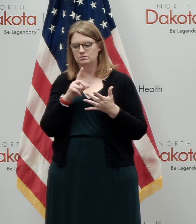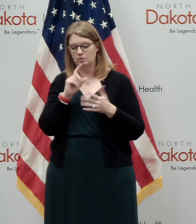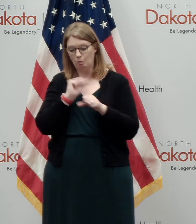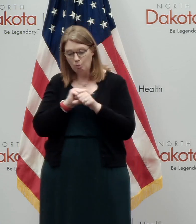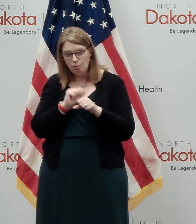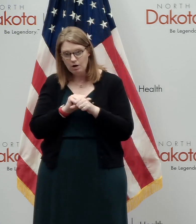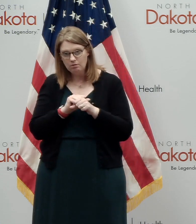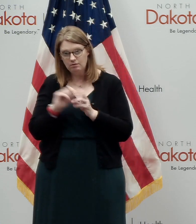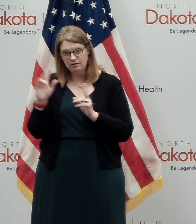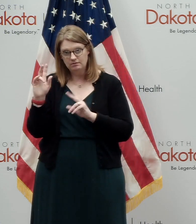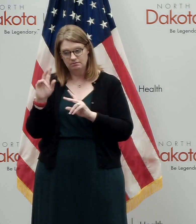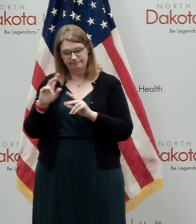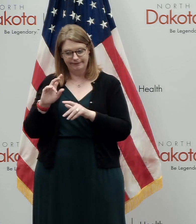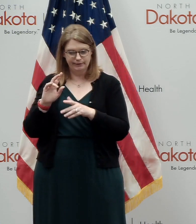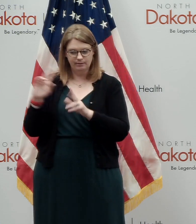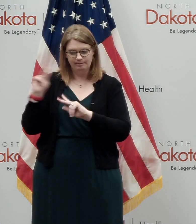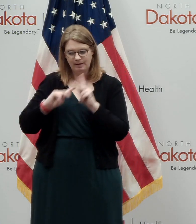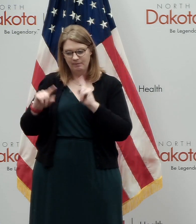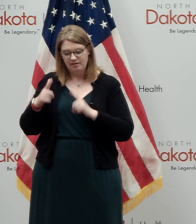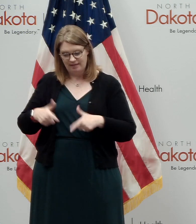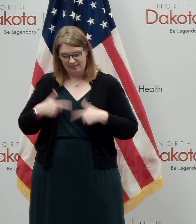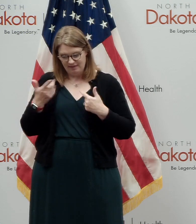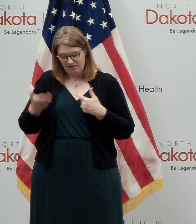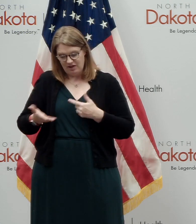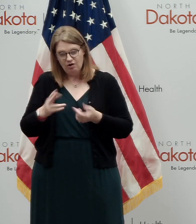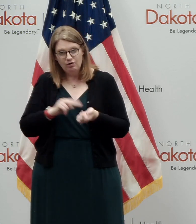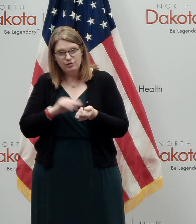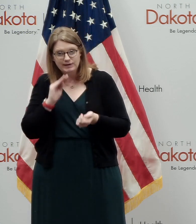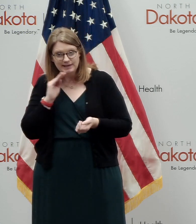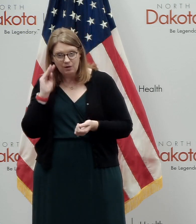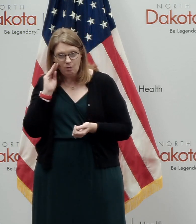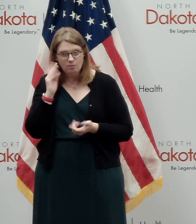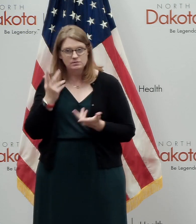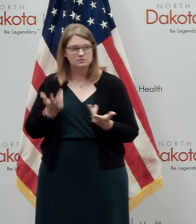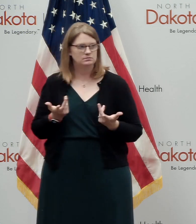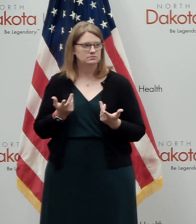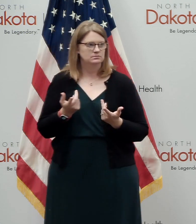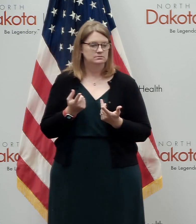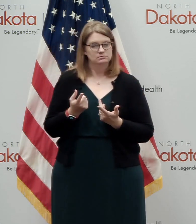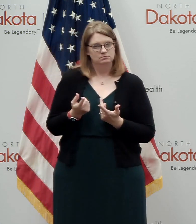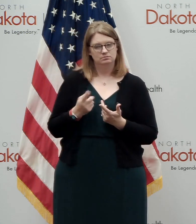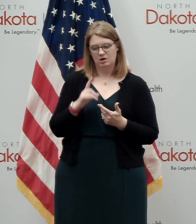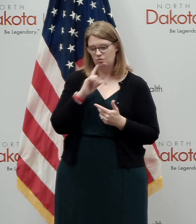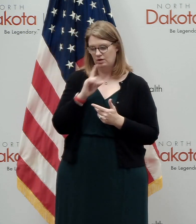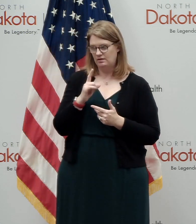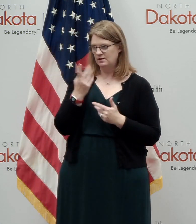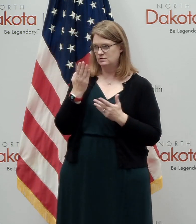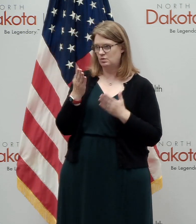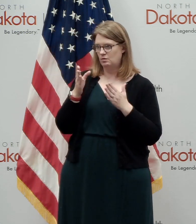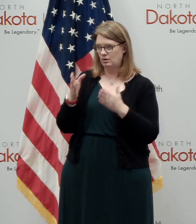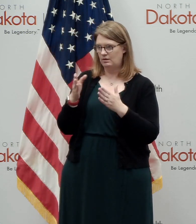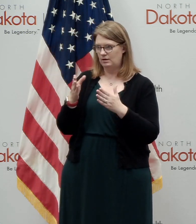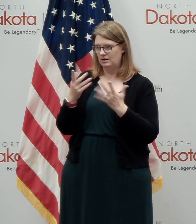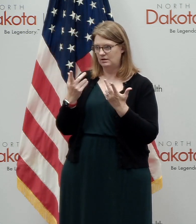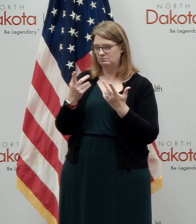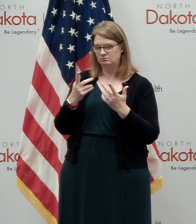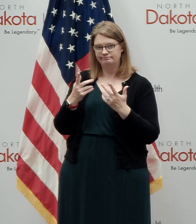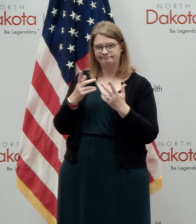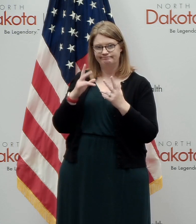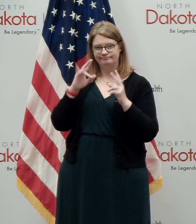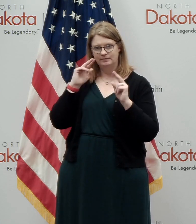to, uh, as opposed to the most vulnerable directly is, is a, is one way that we're going to get at that in a very comprehensive way.